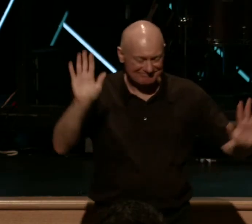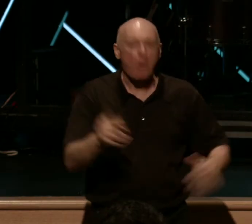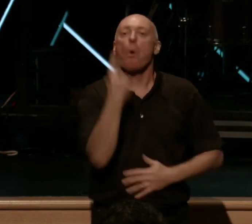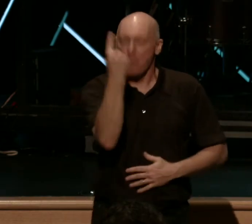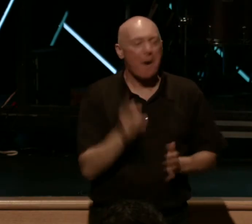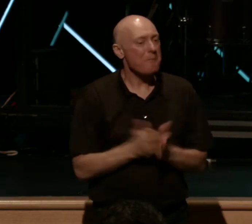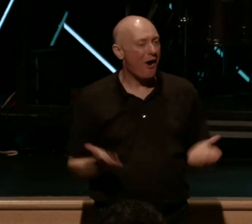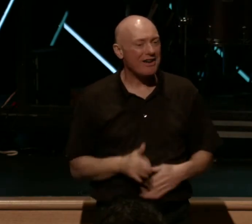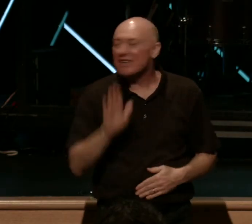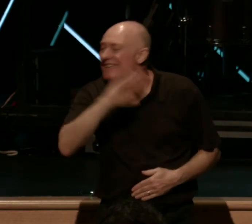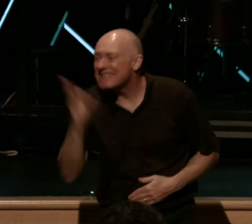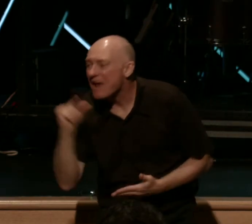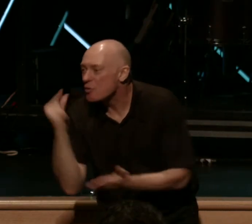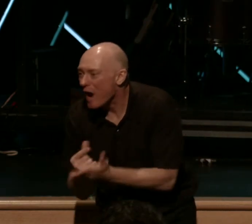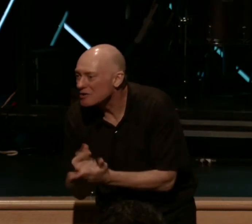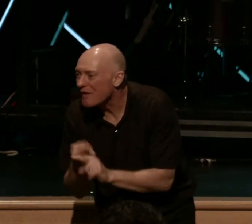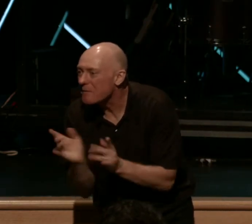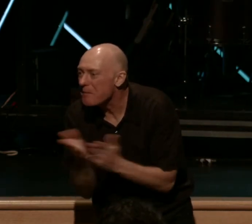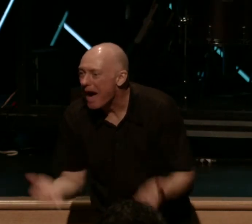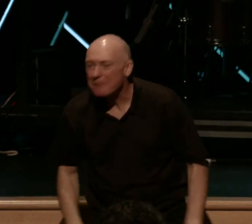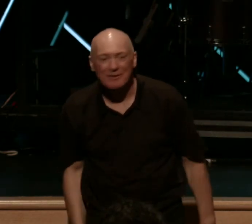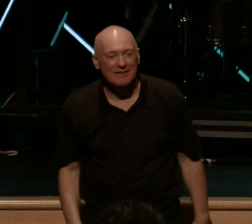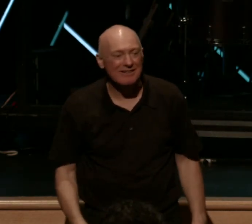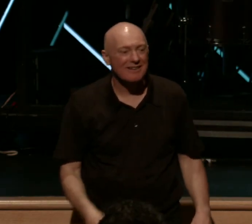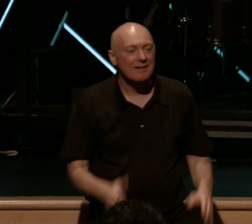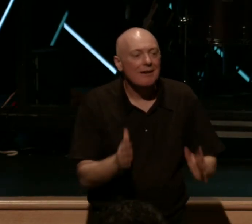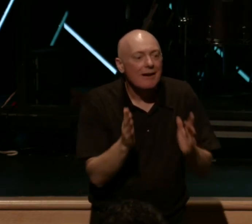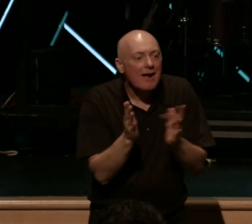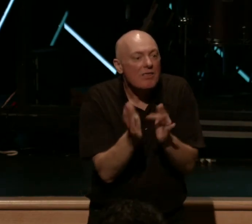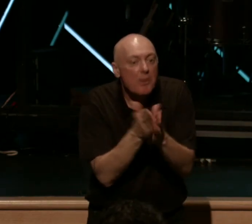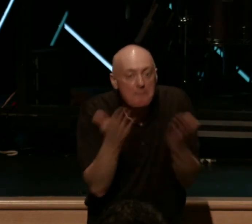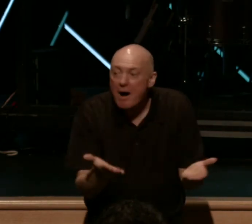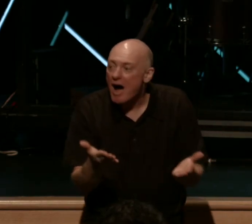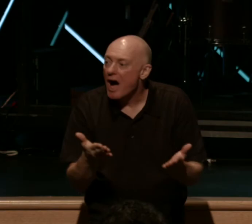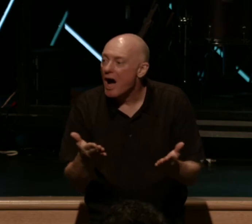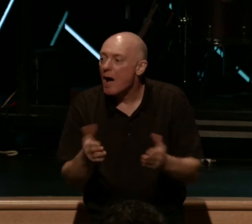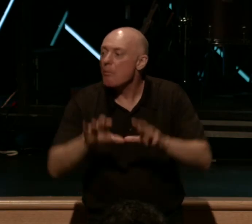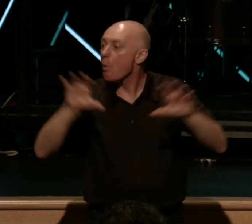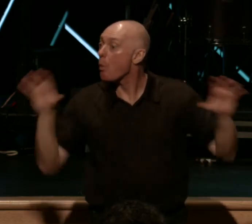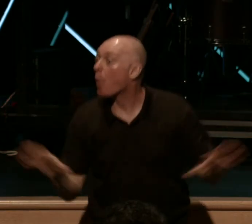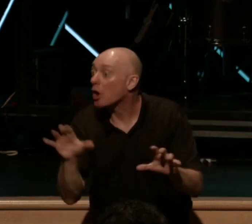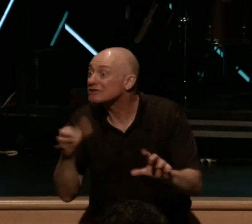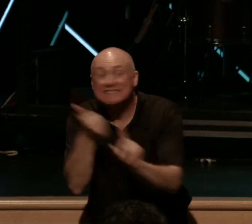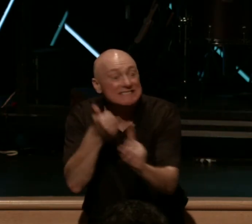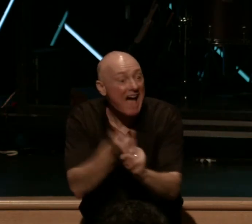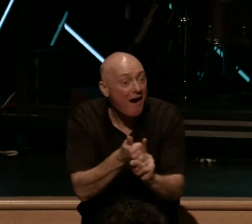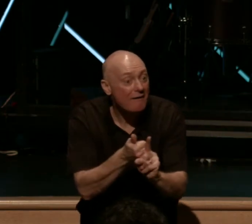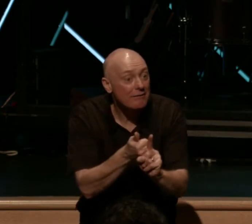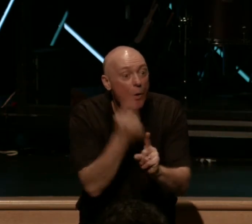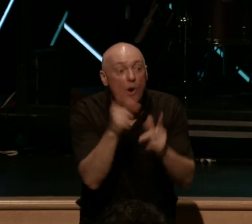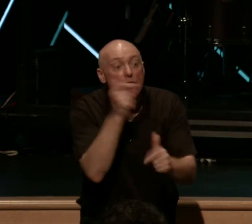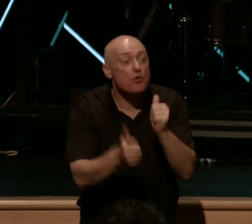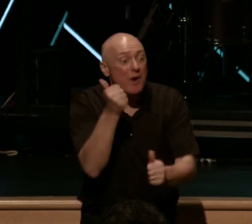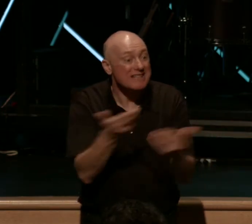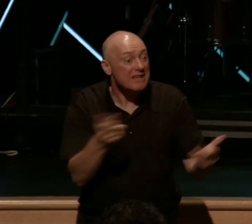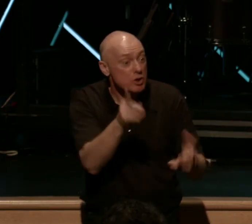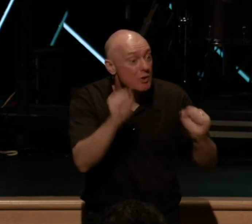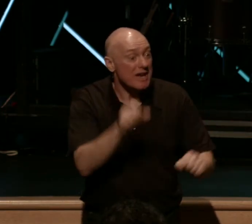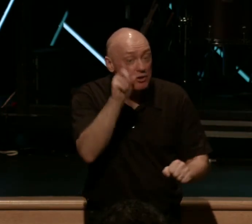You never graduate from this book. And listen, the Bible does the work itself. One of the greatest things you can do week in and week